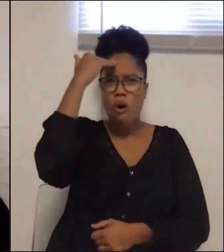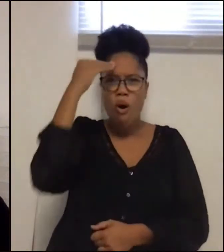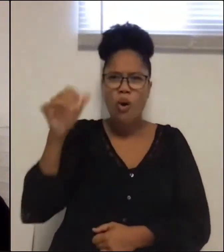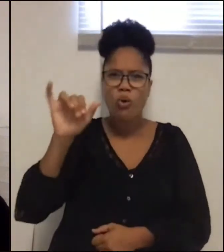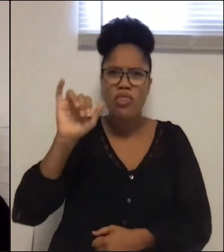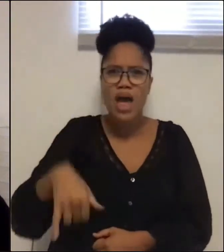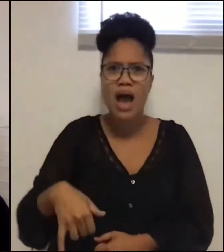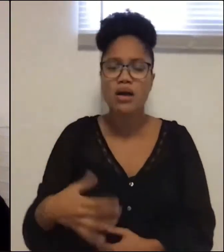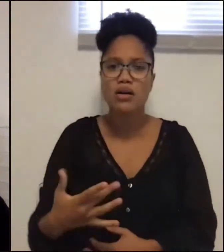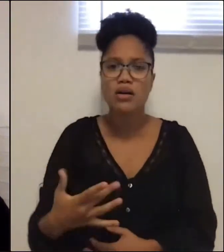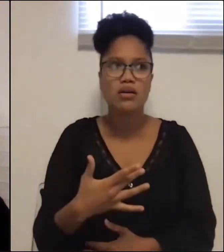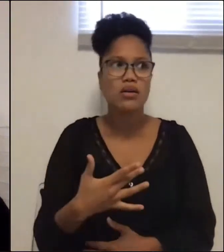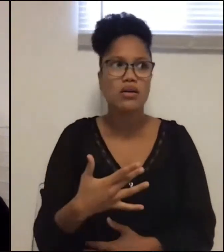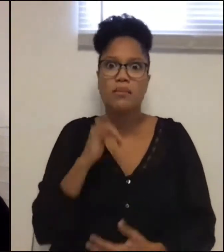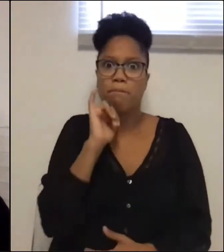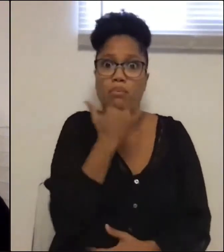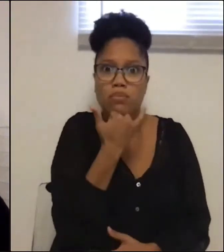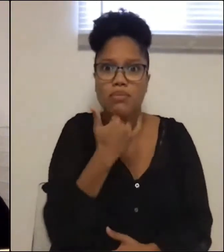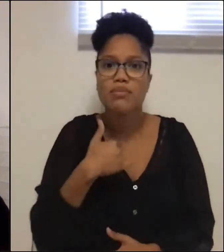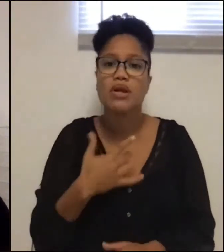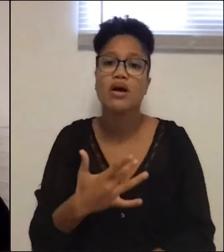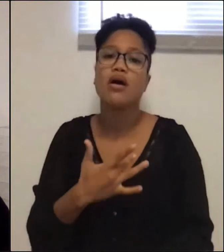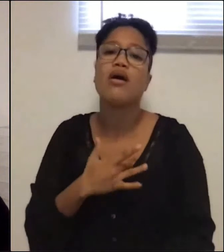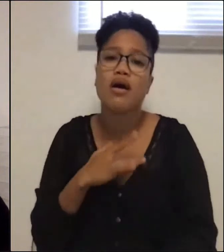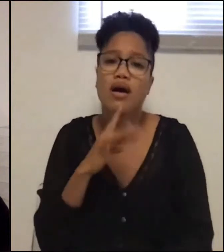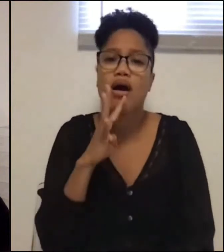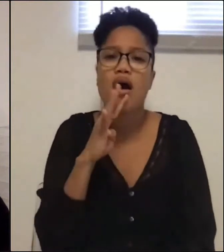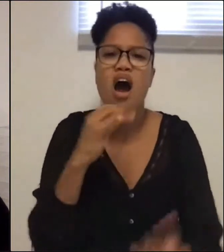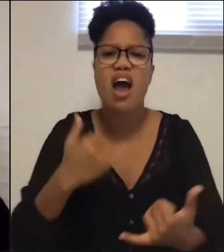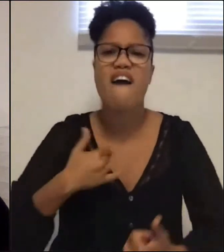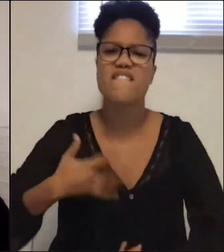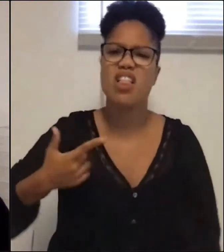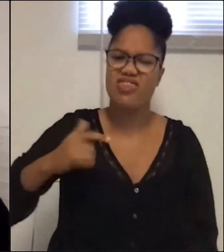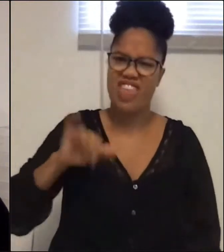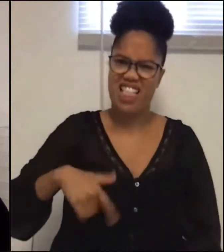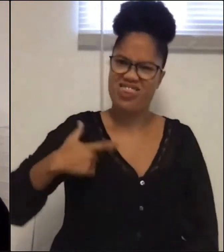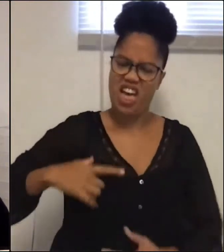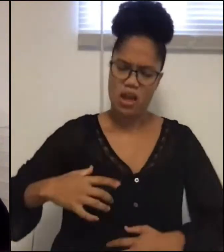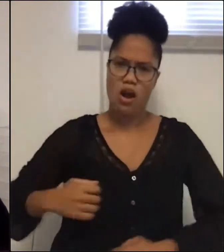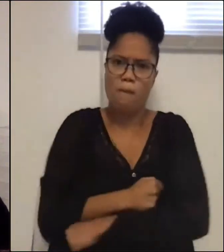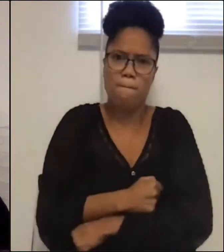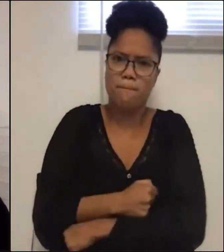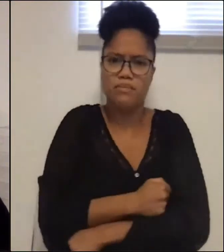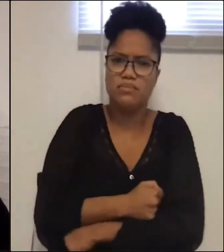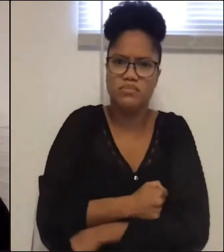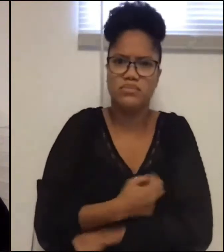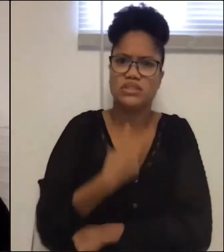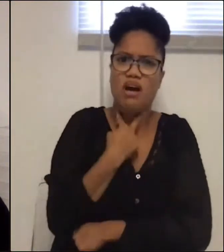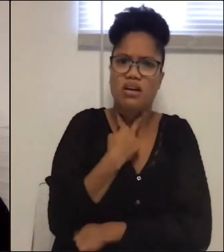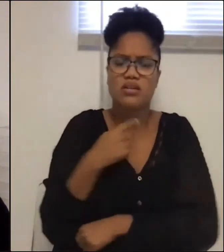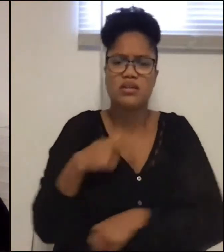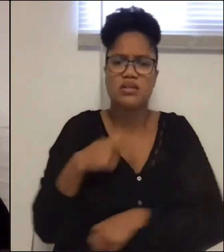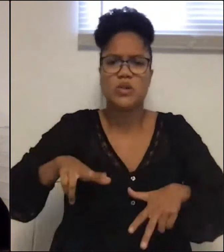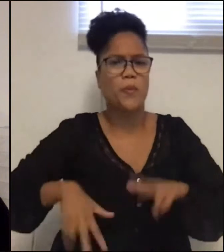sentimentality would land me in a leather straitjacket and kitten heels smashing discarded